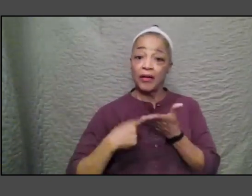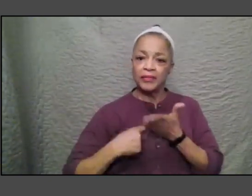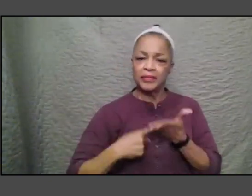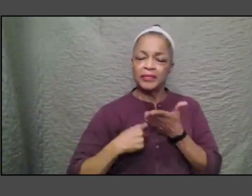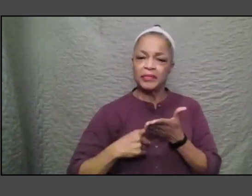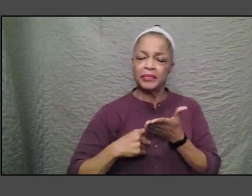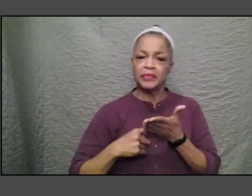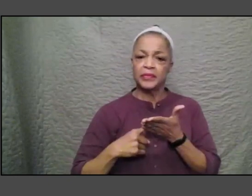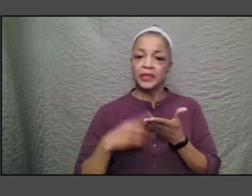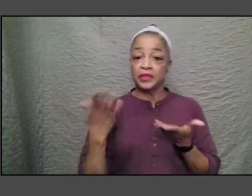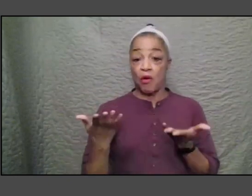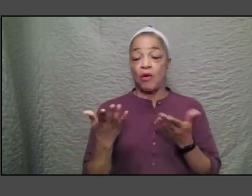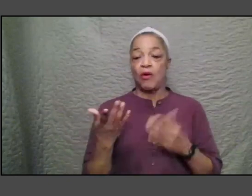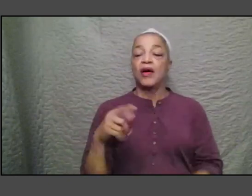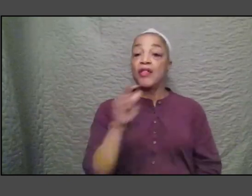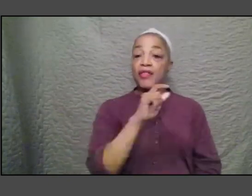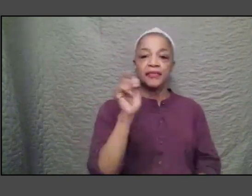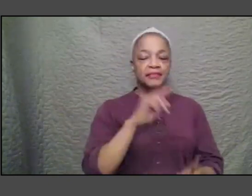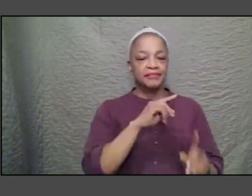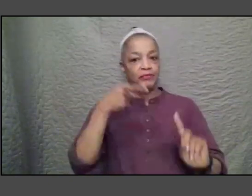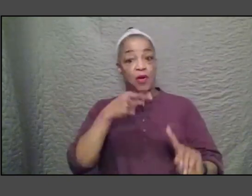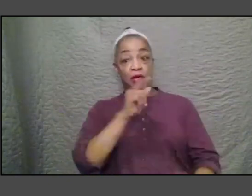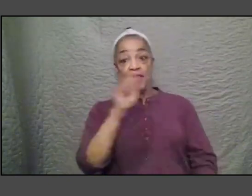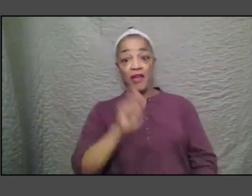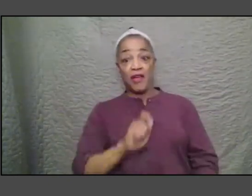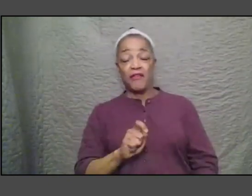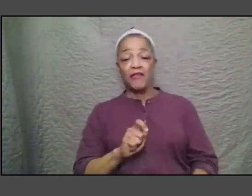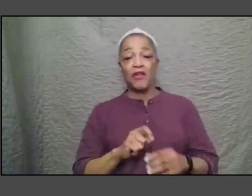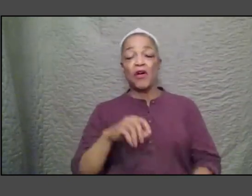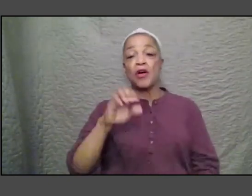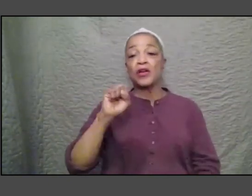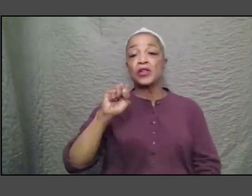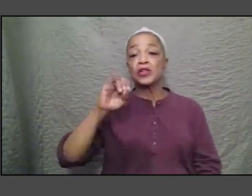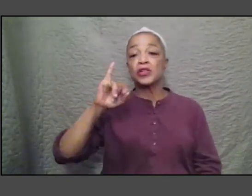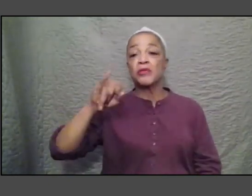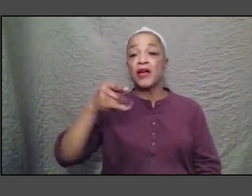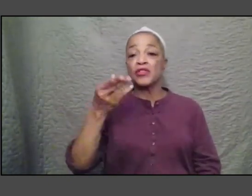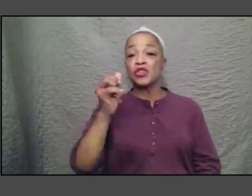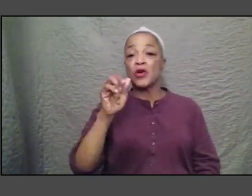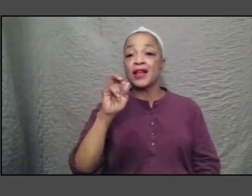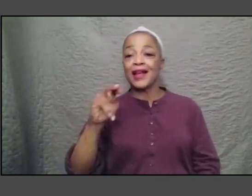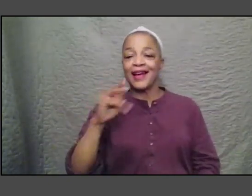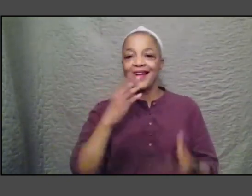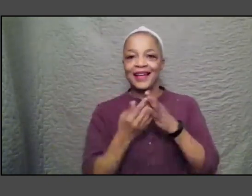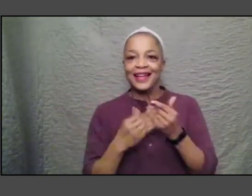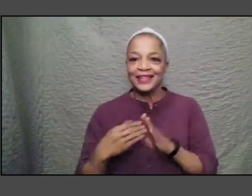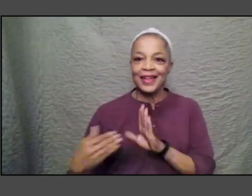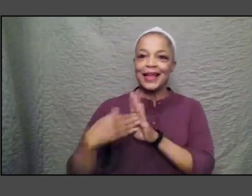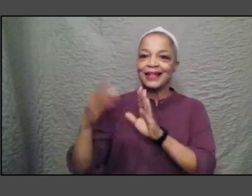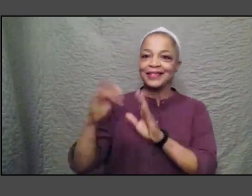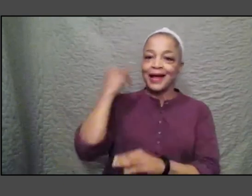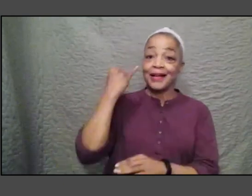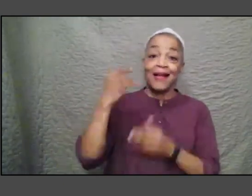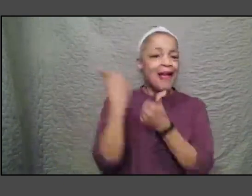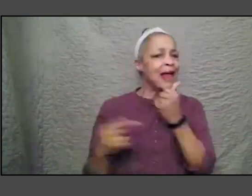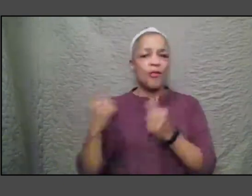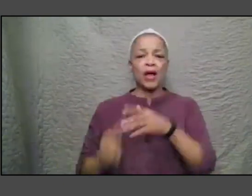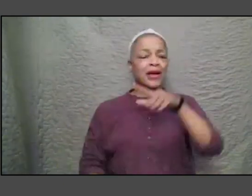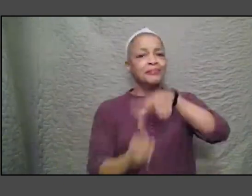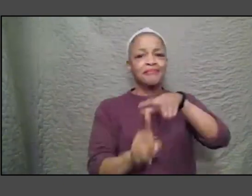the Smithsonian is a bulwark against that because anyone can come anyone can learn um but how else do you